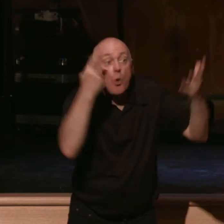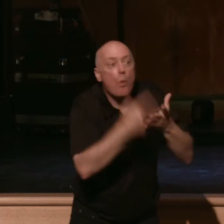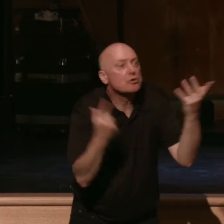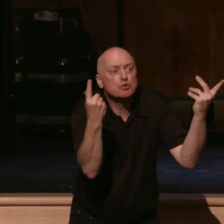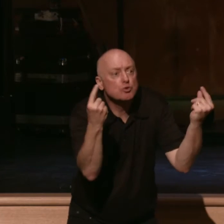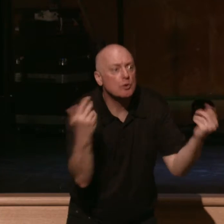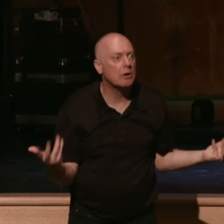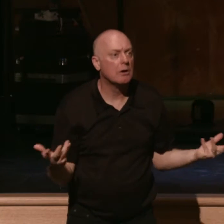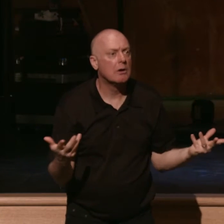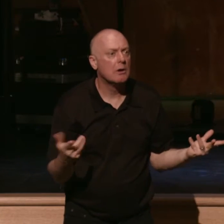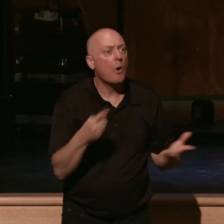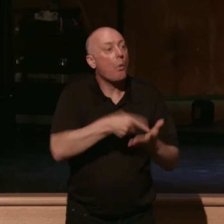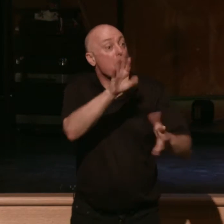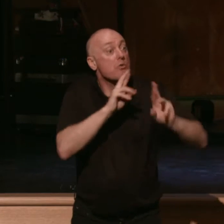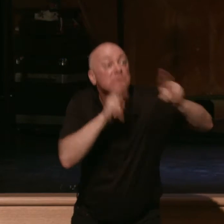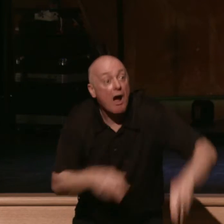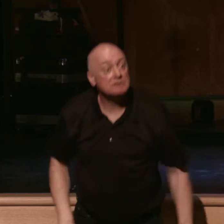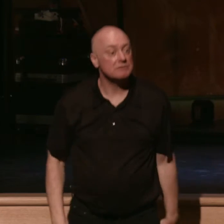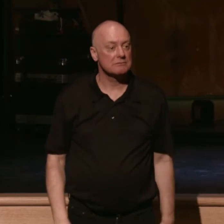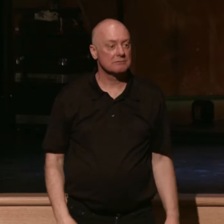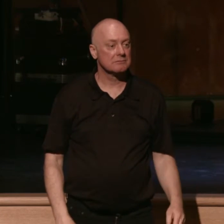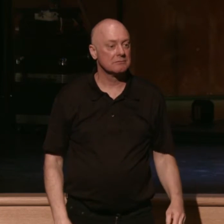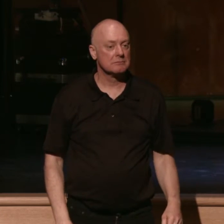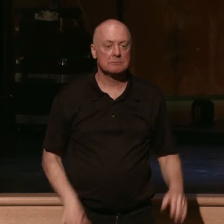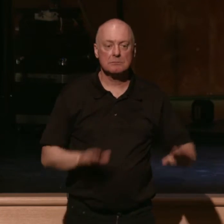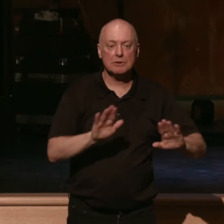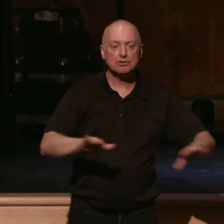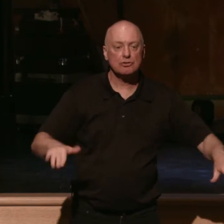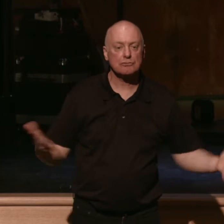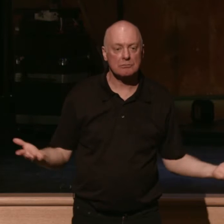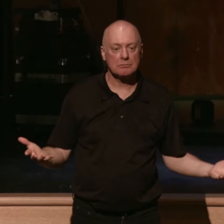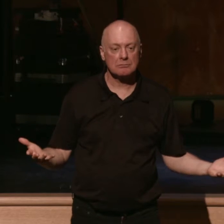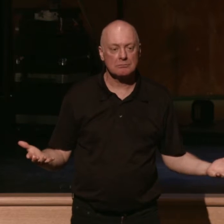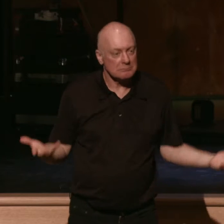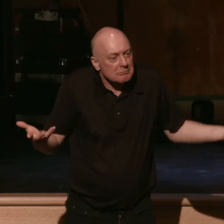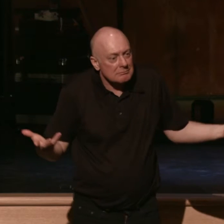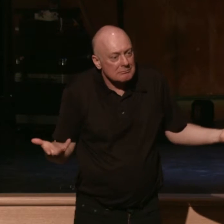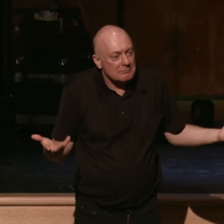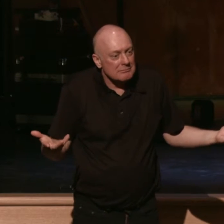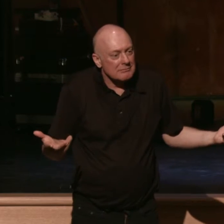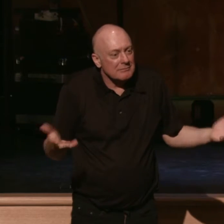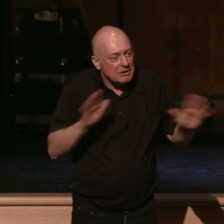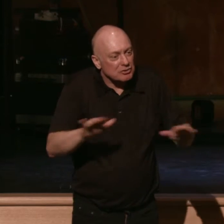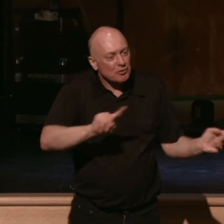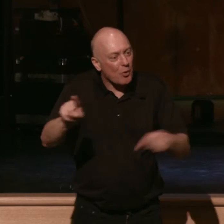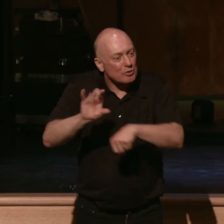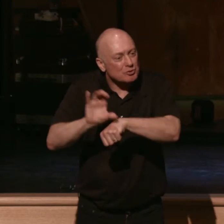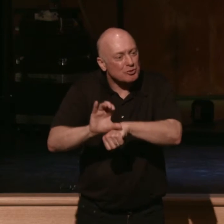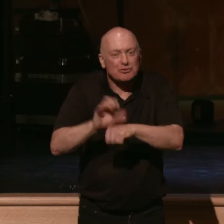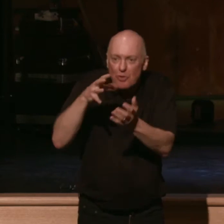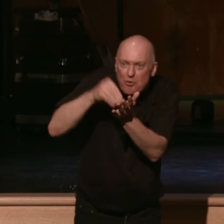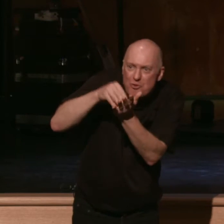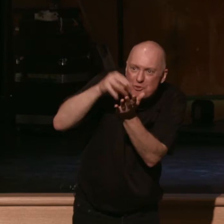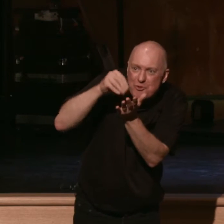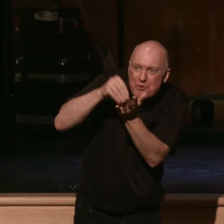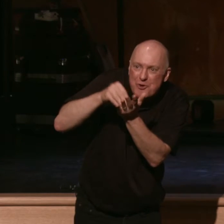what should you do? And your kids, because they've gone to Harvest Kids and because kids understand this,